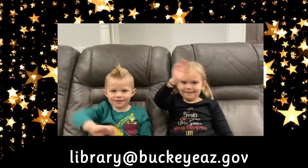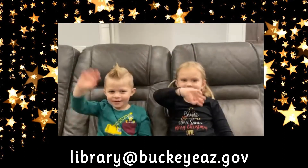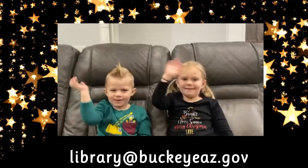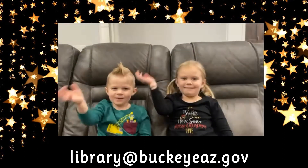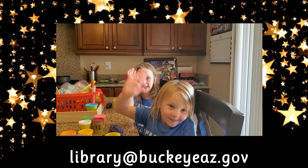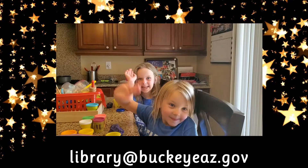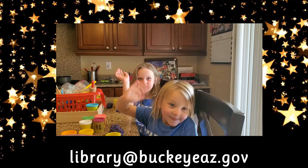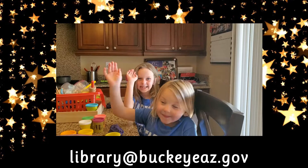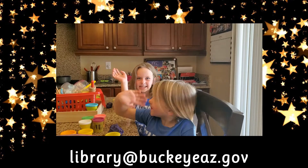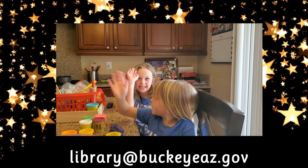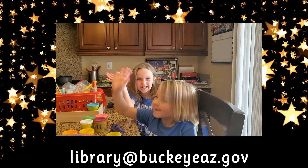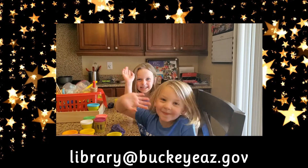BuckeyeAZ.gov.